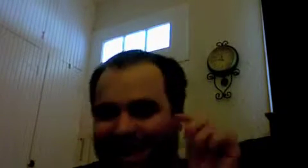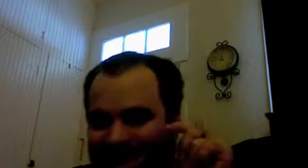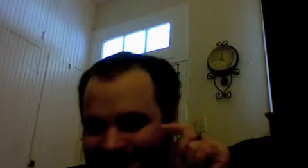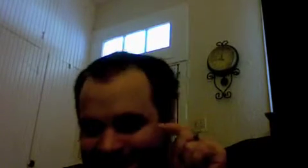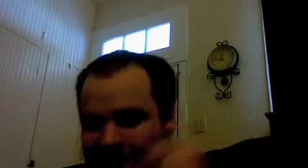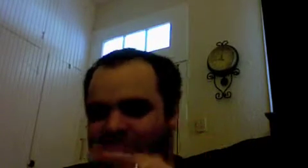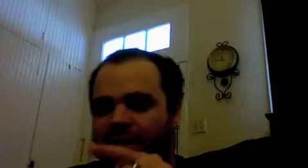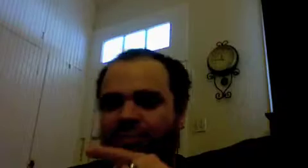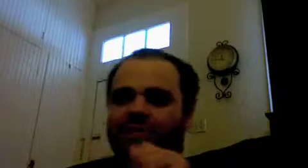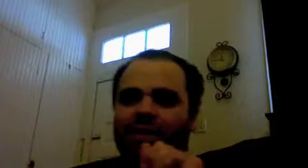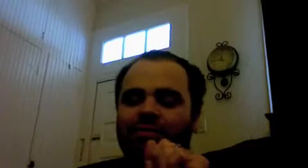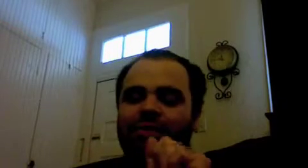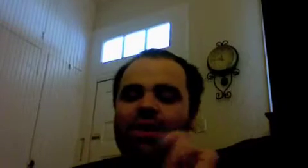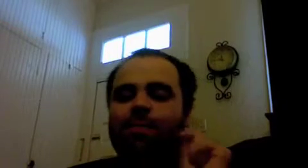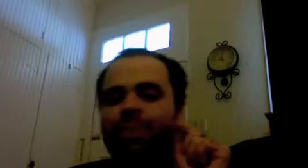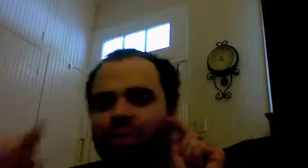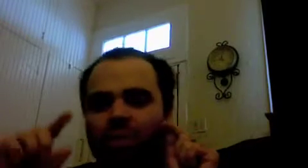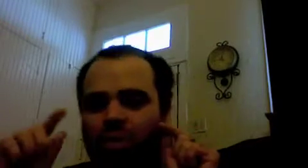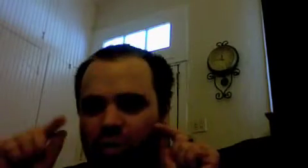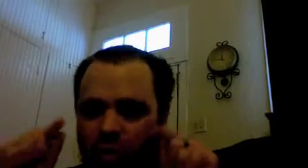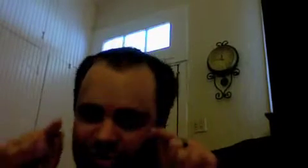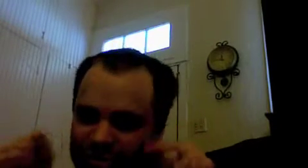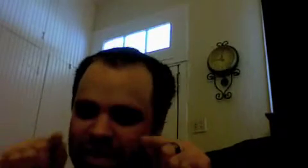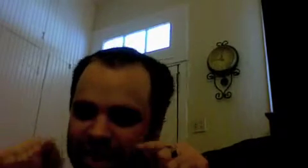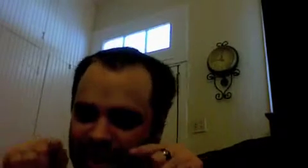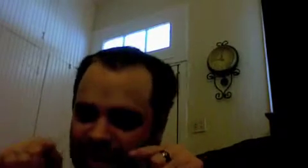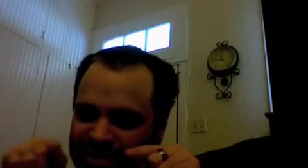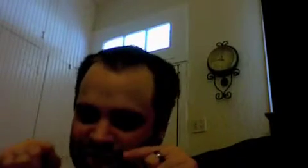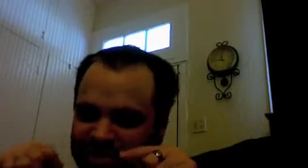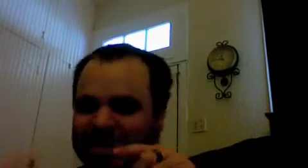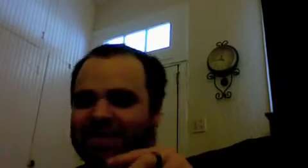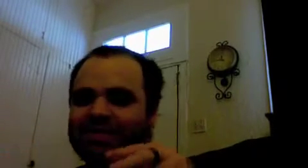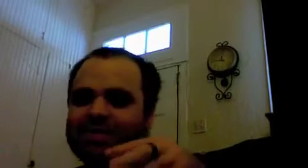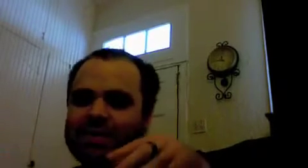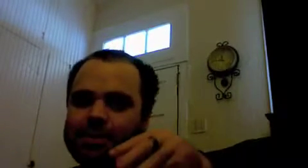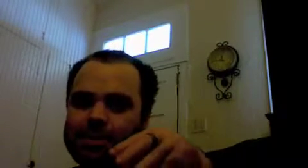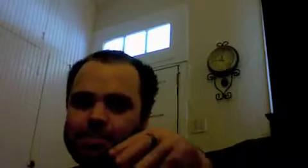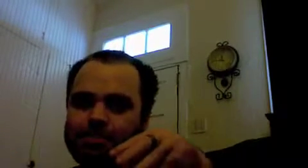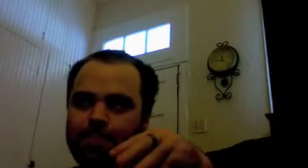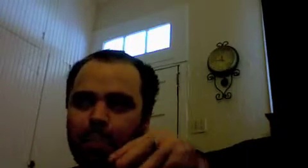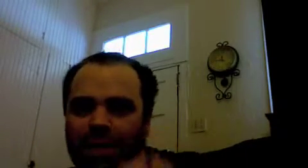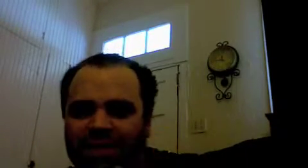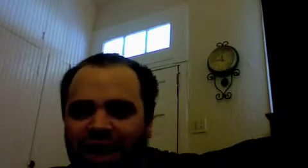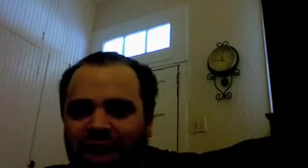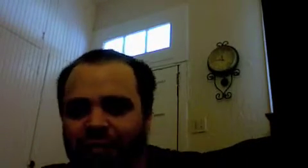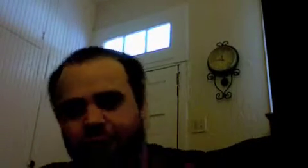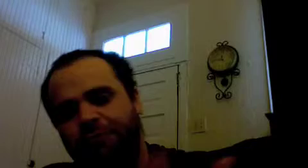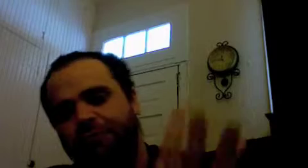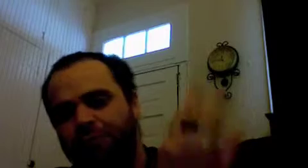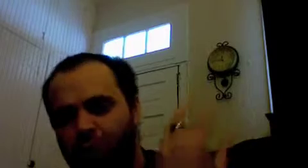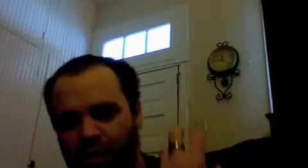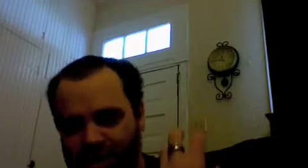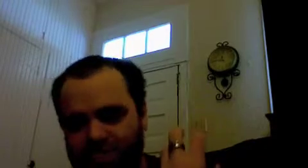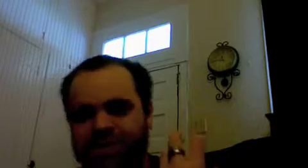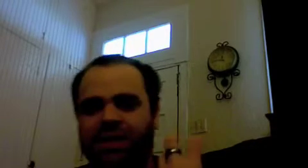in himself but the question that Hegel is asking is what is God for himself